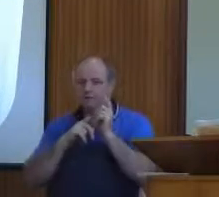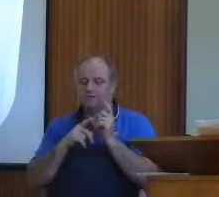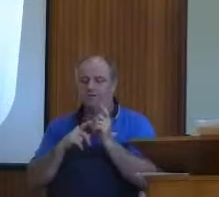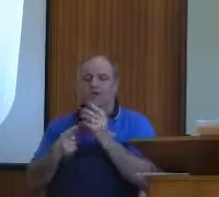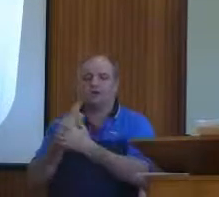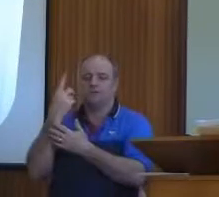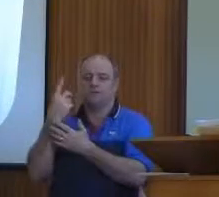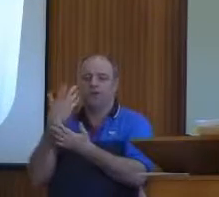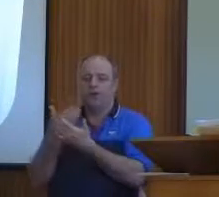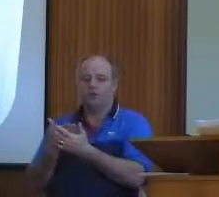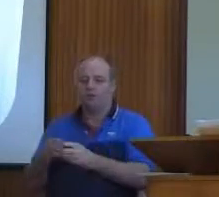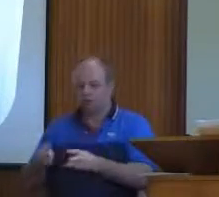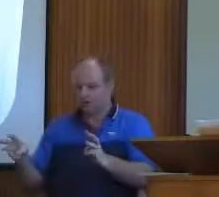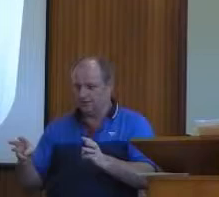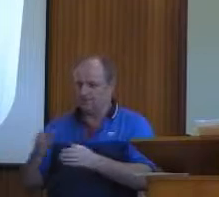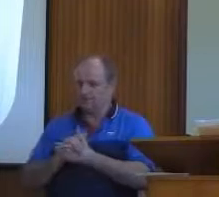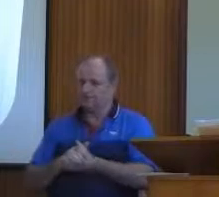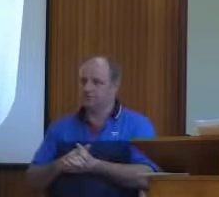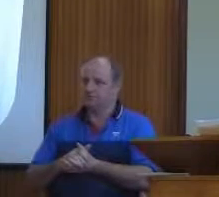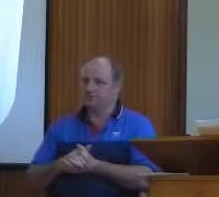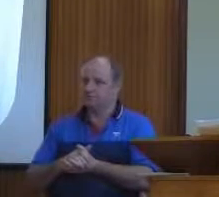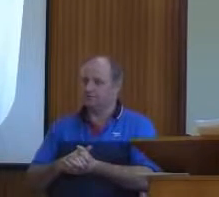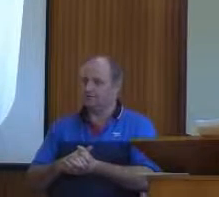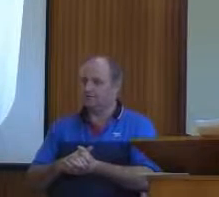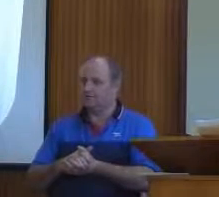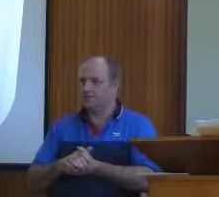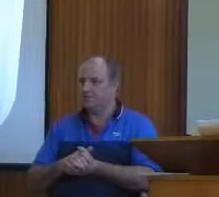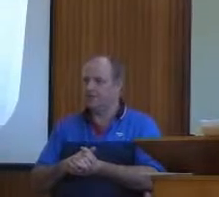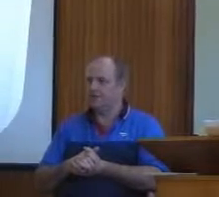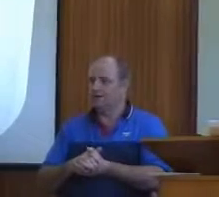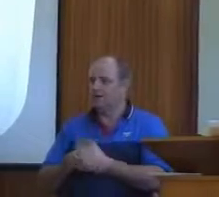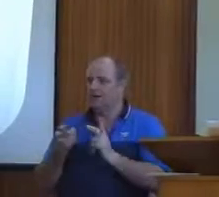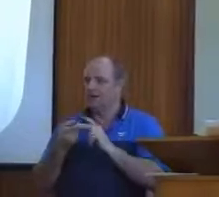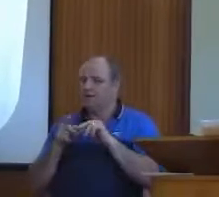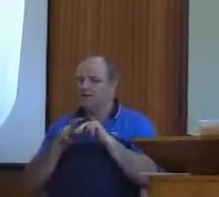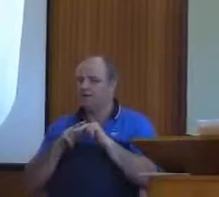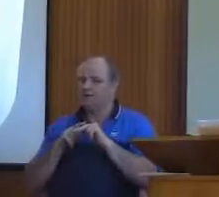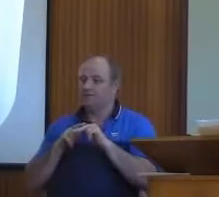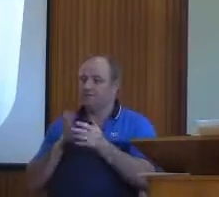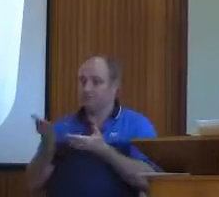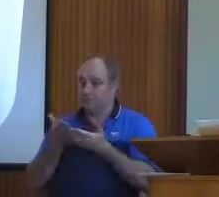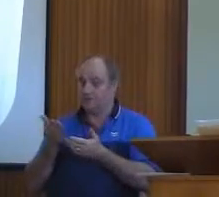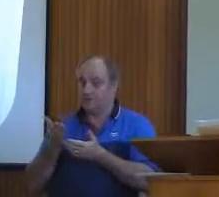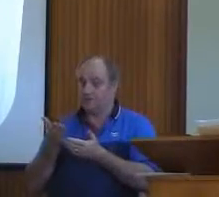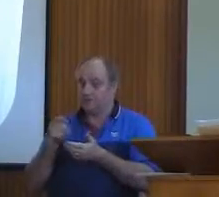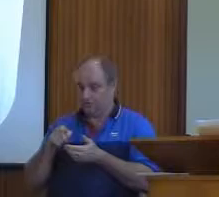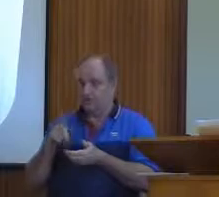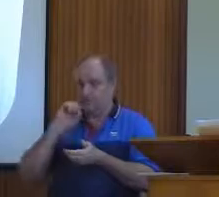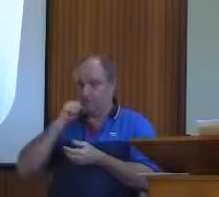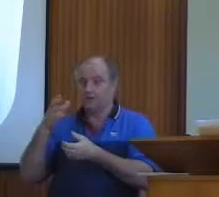wonderful things simply by serving Him in the Bible way. Speaking of Him, living for Him, and